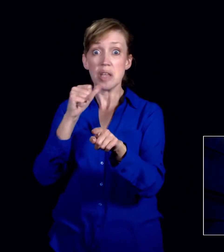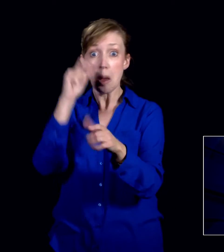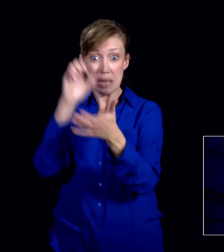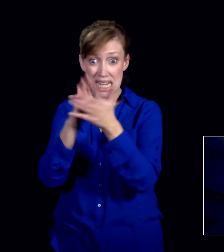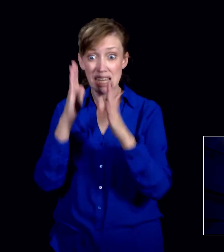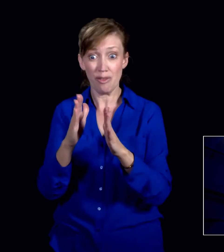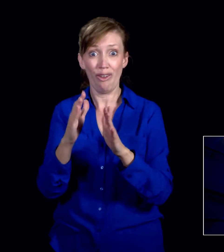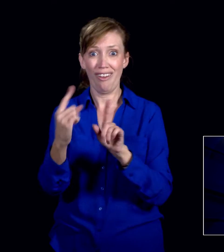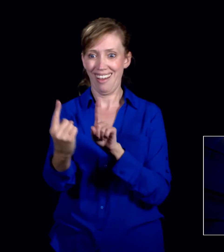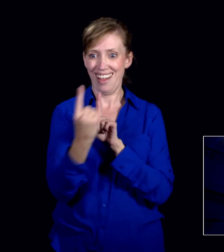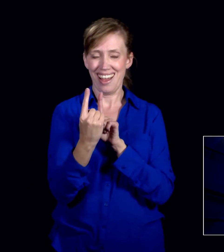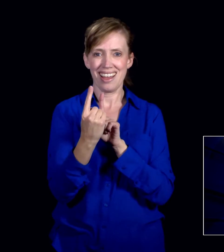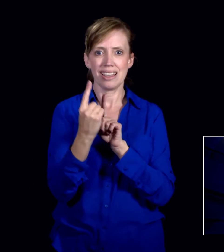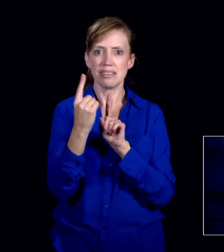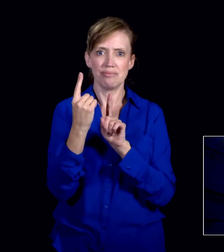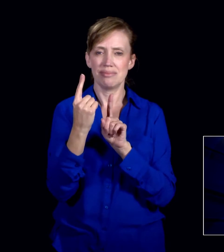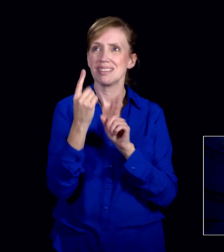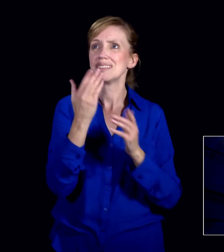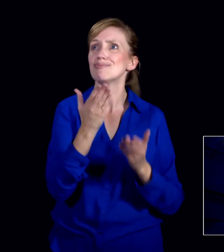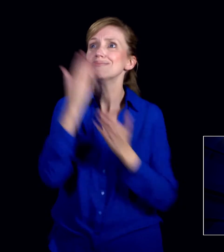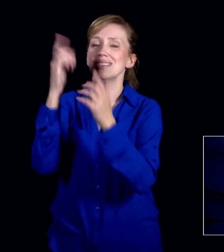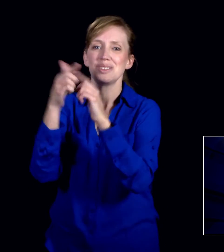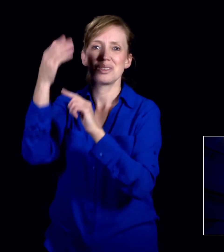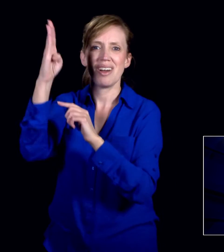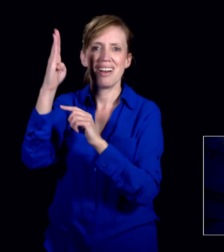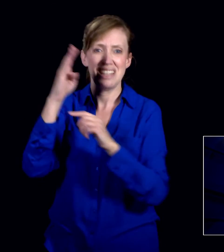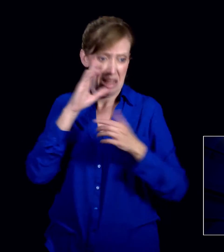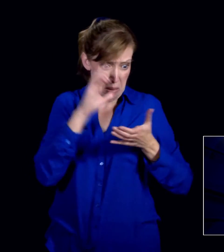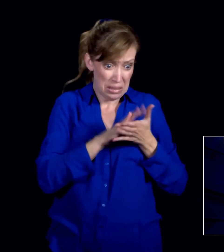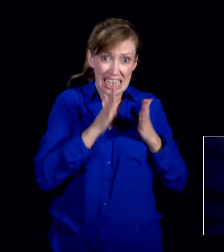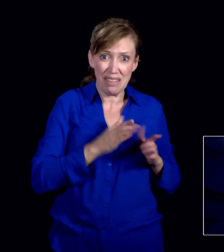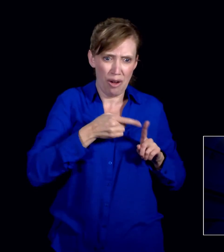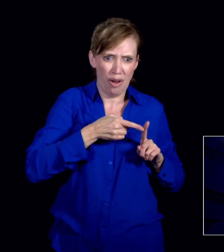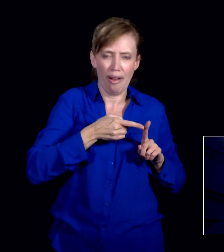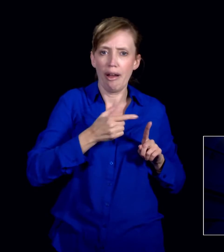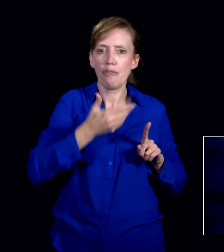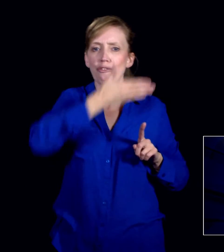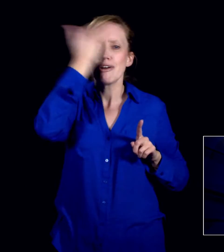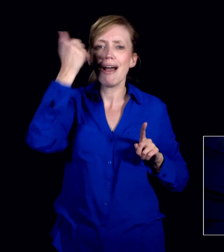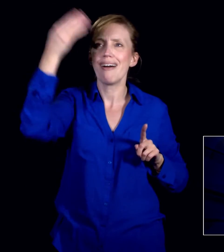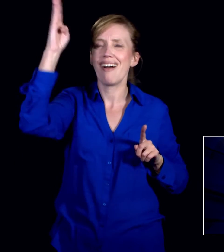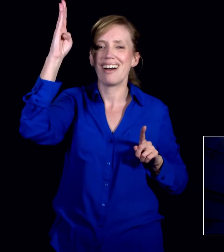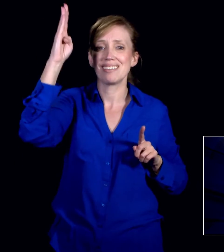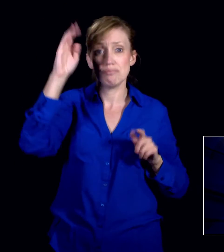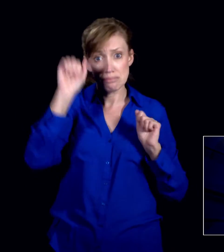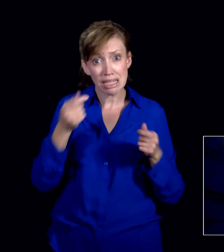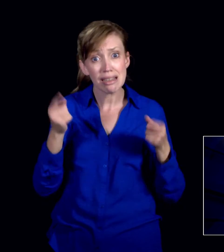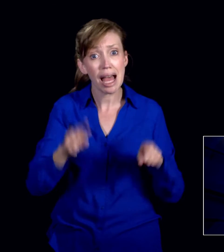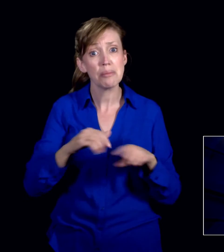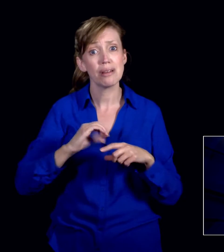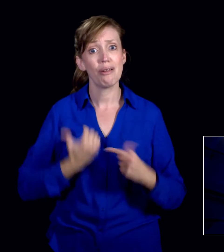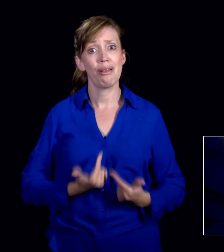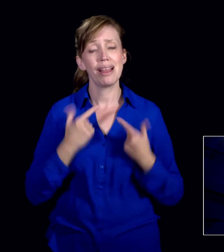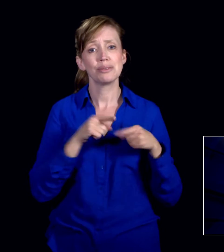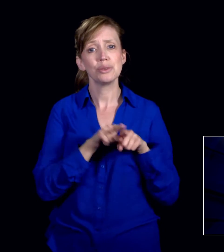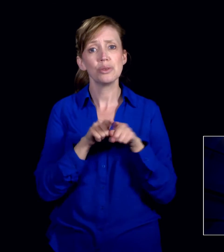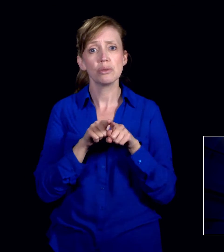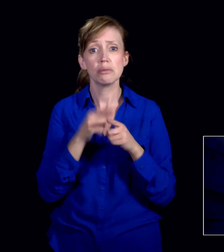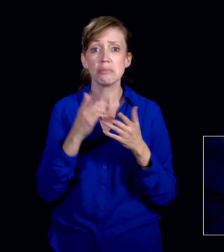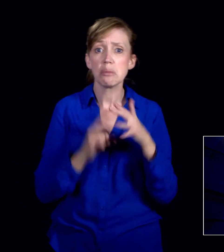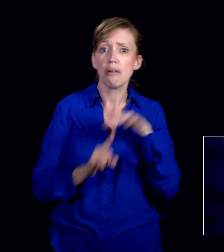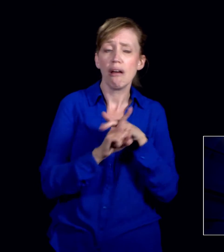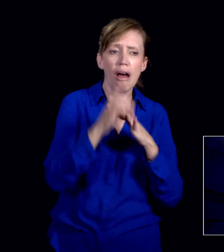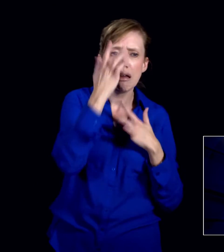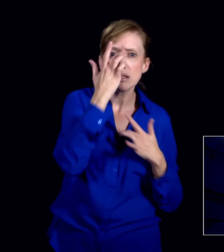case to God when the believer didn't take a moment to consider that God was truly able. This can happen in our lives, too.